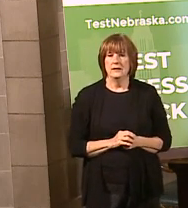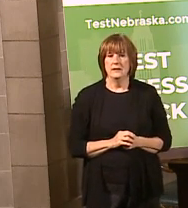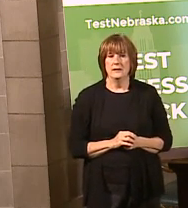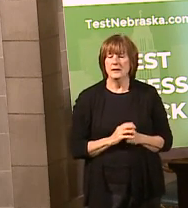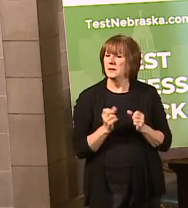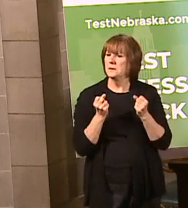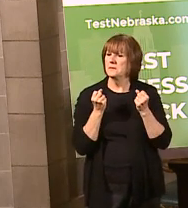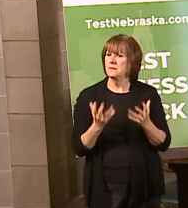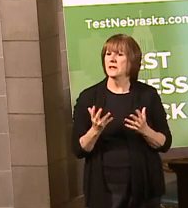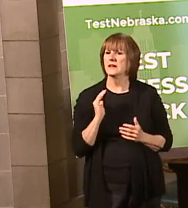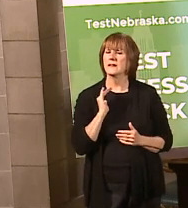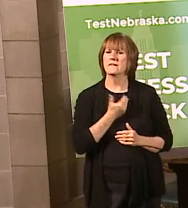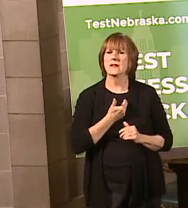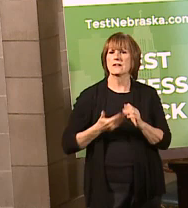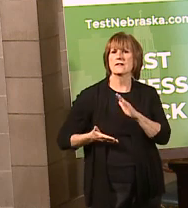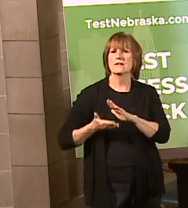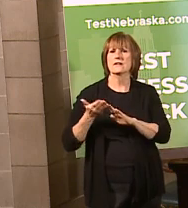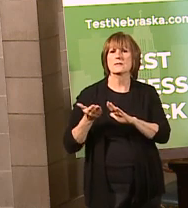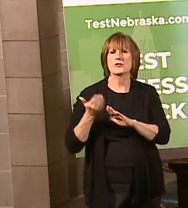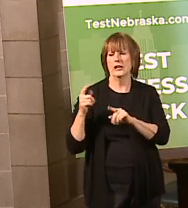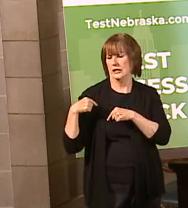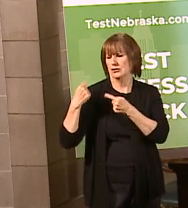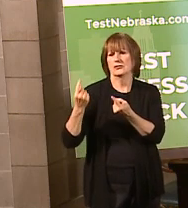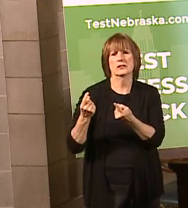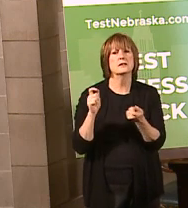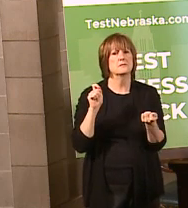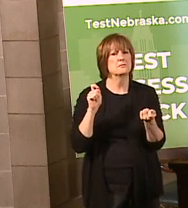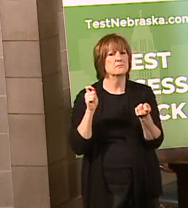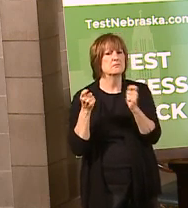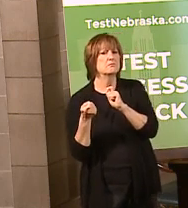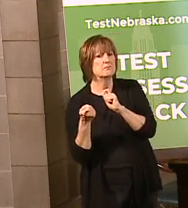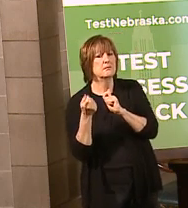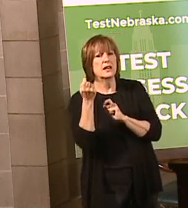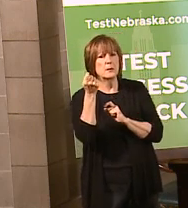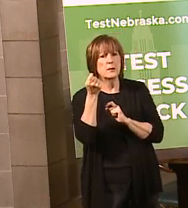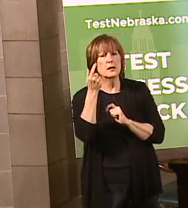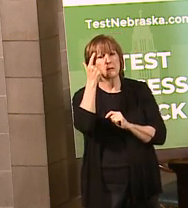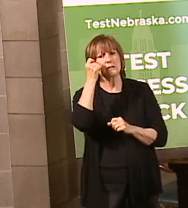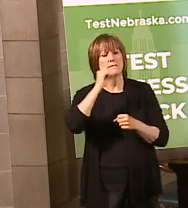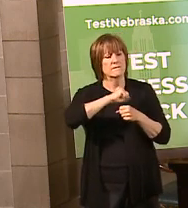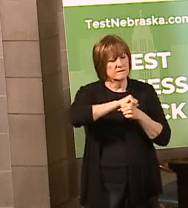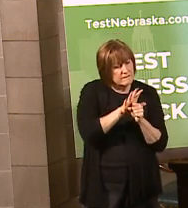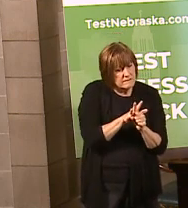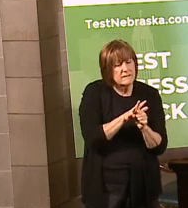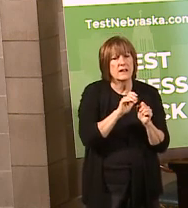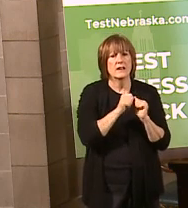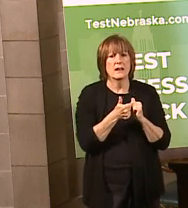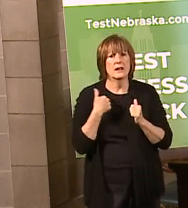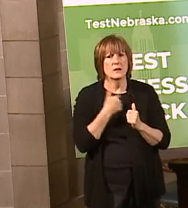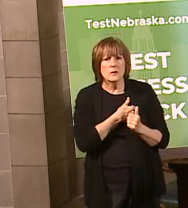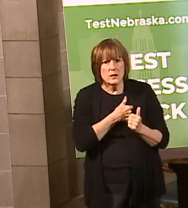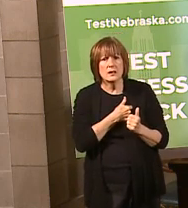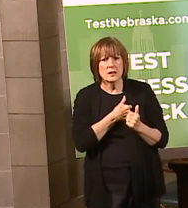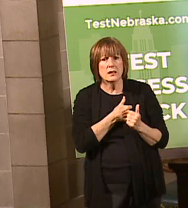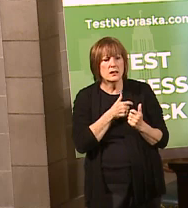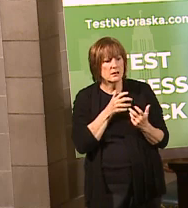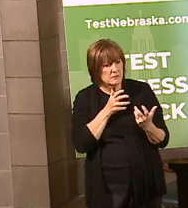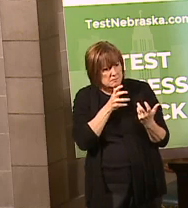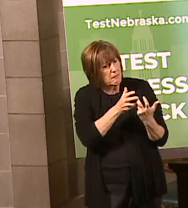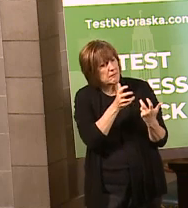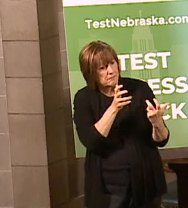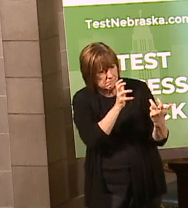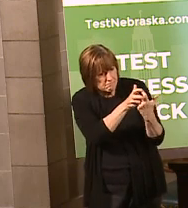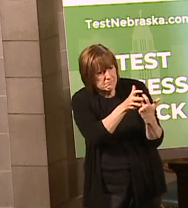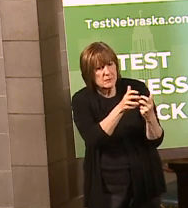A lot of our operations have been modified with regard to the coronavirus and how we're adapting to the social